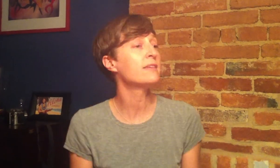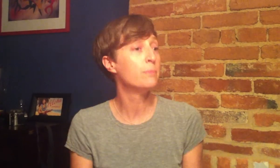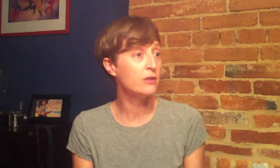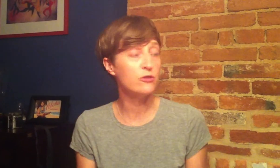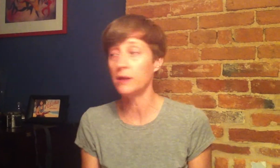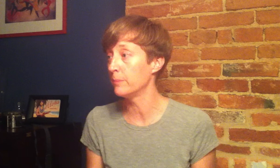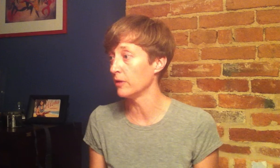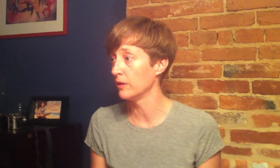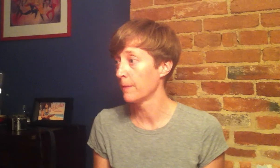asked a bunch of people...